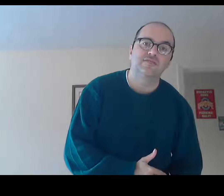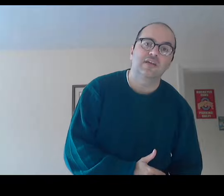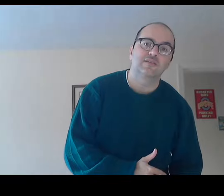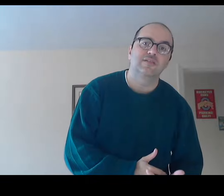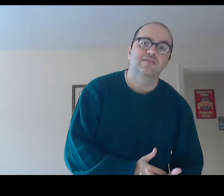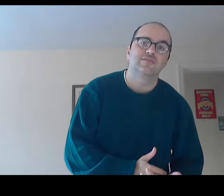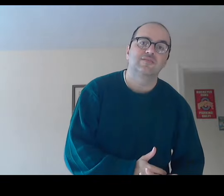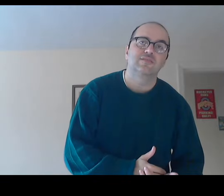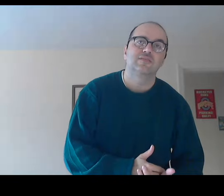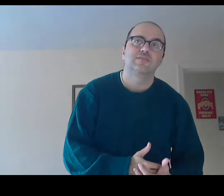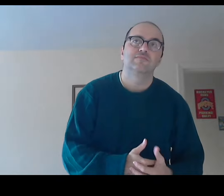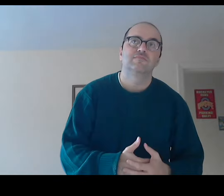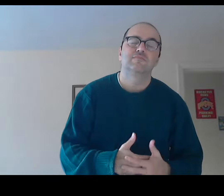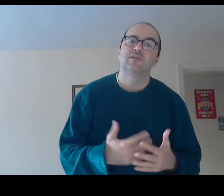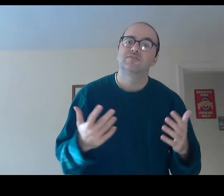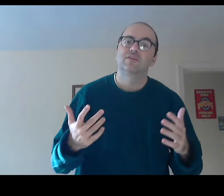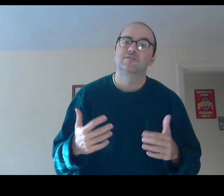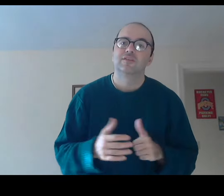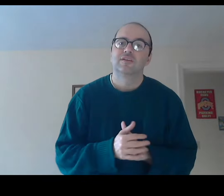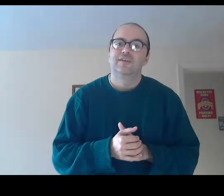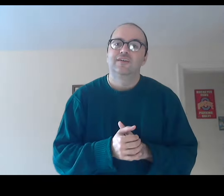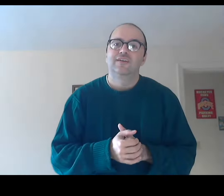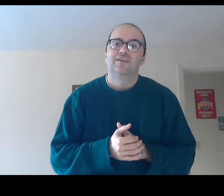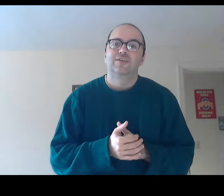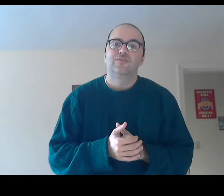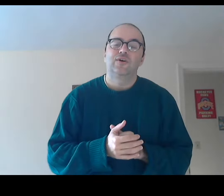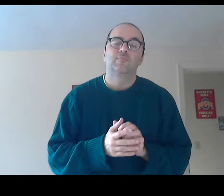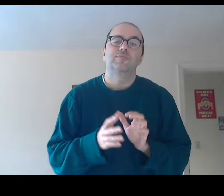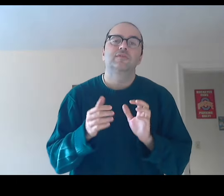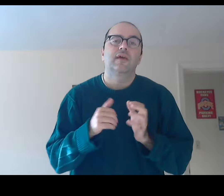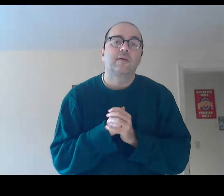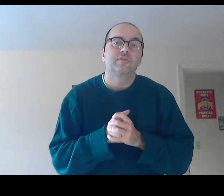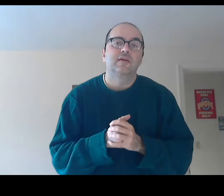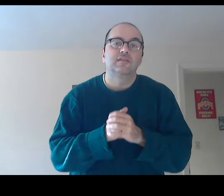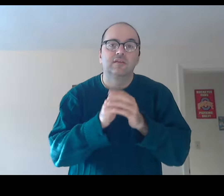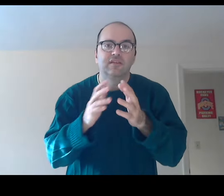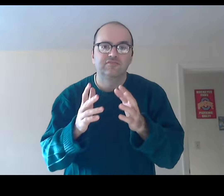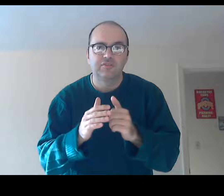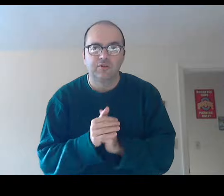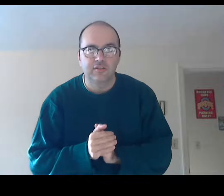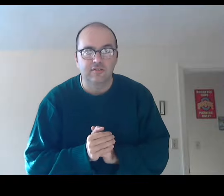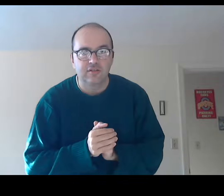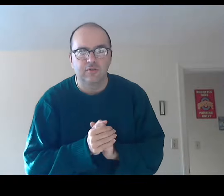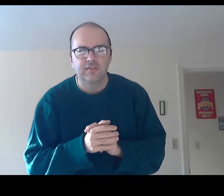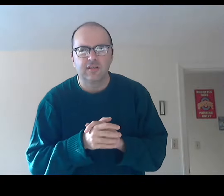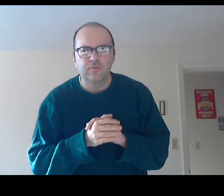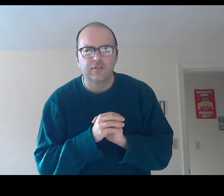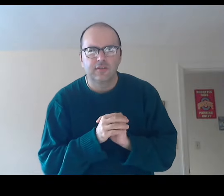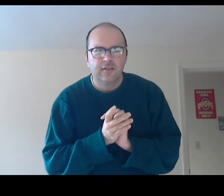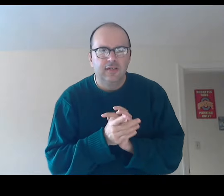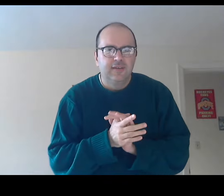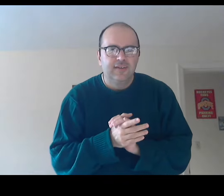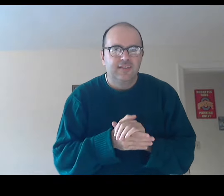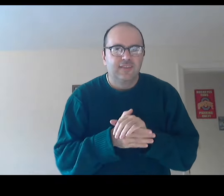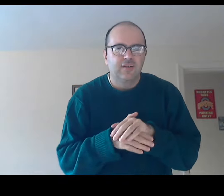understandings. Makes sense. Robert Kaplan, the historian, wrote that one. Third,